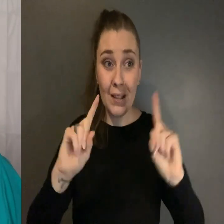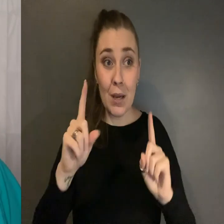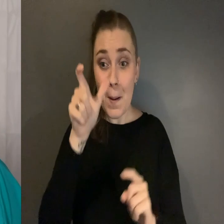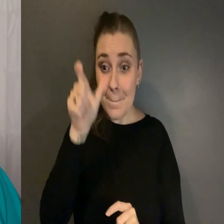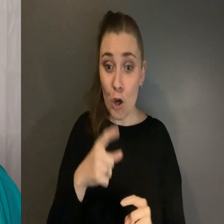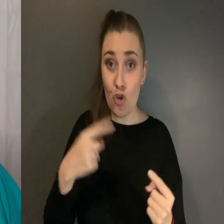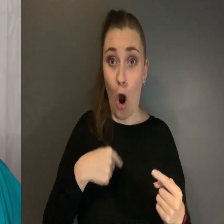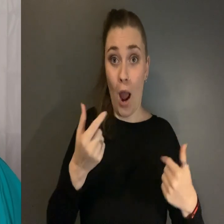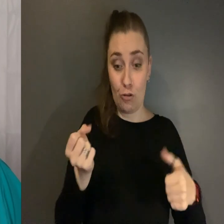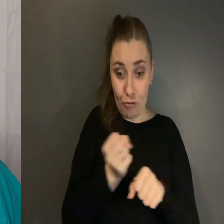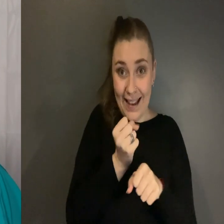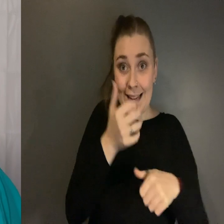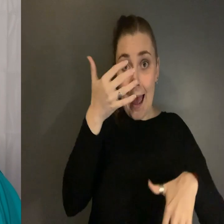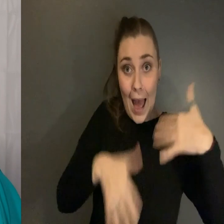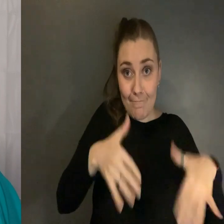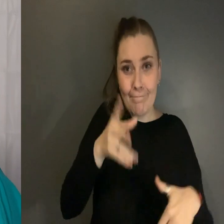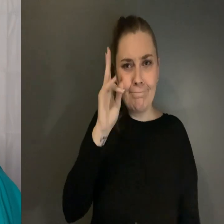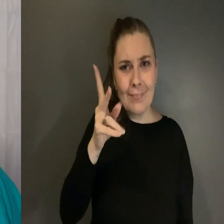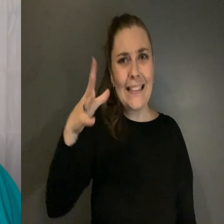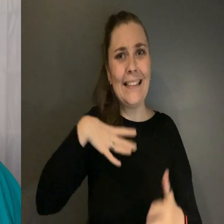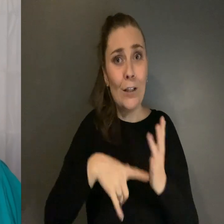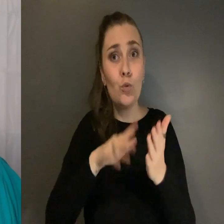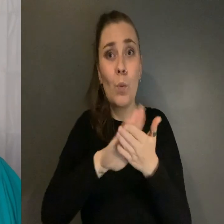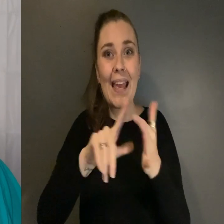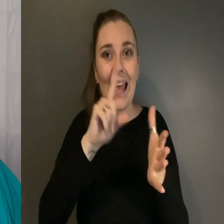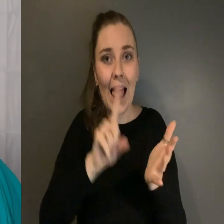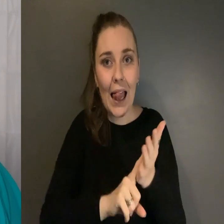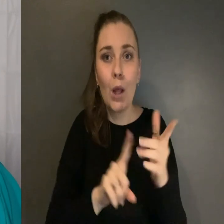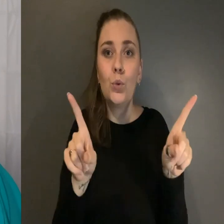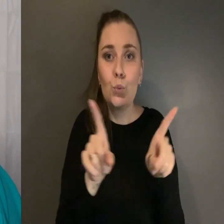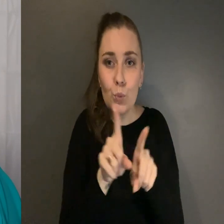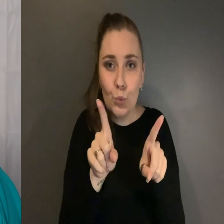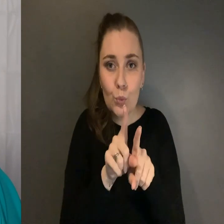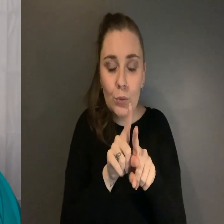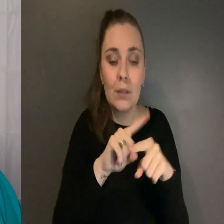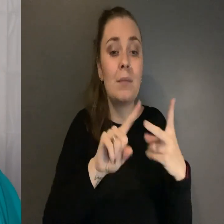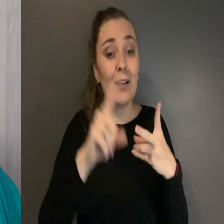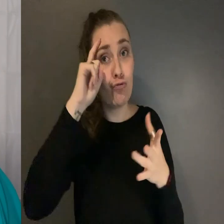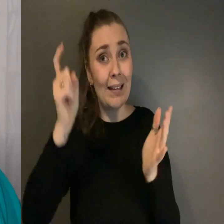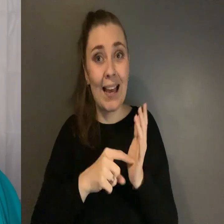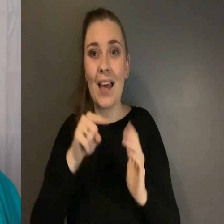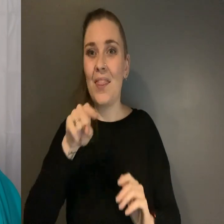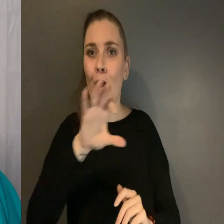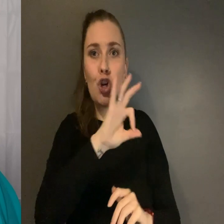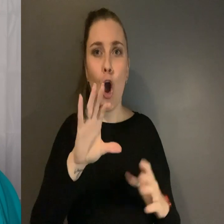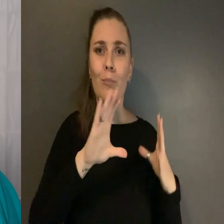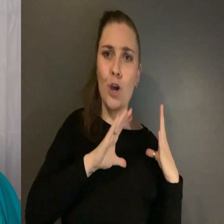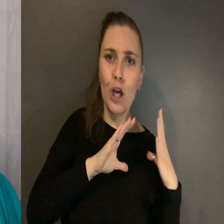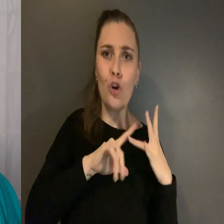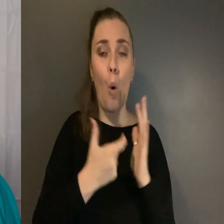caused harm often needs to heal too And recognizing that that is not a burden or responsibility to